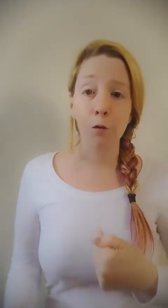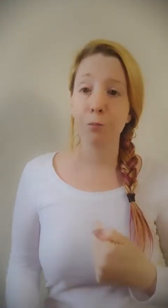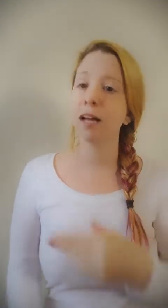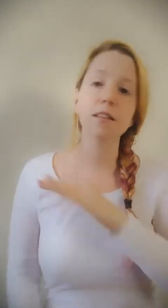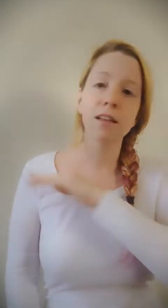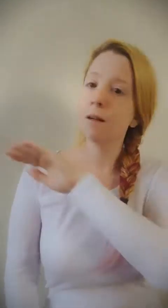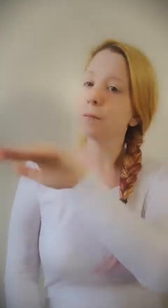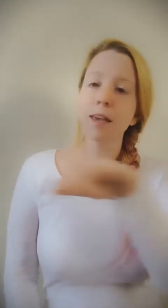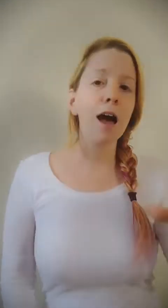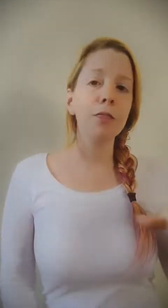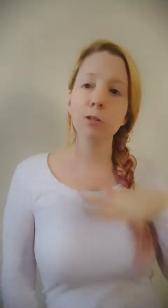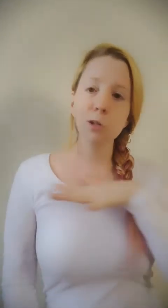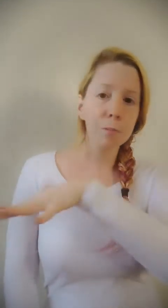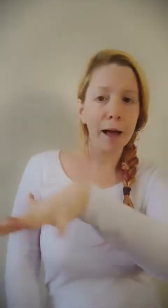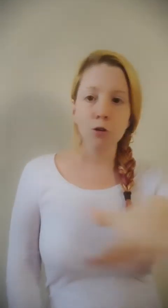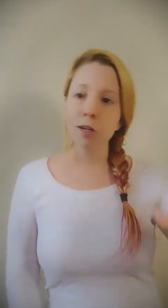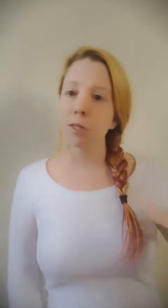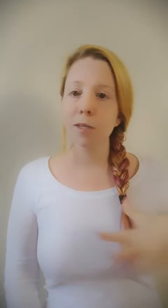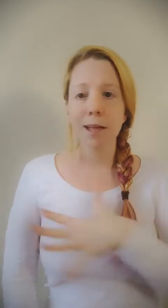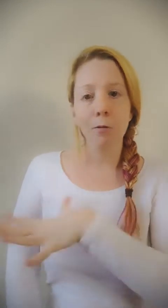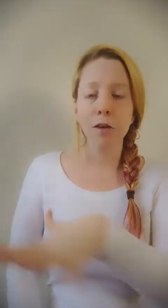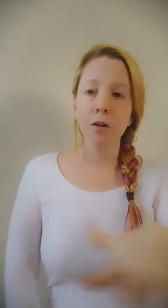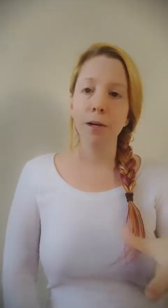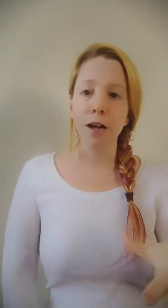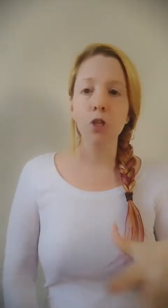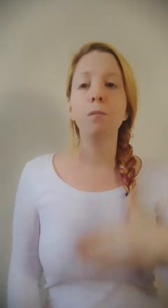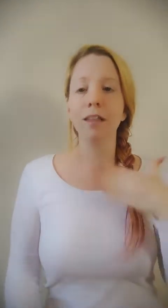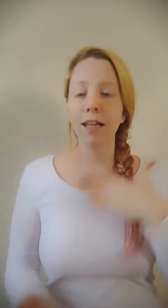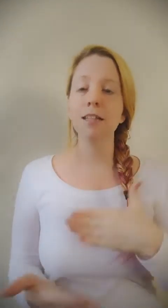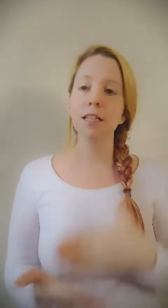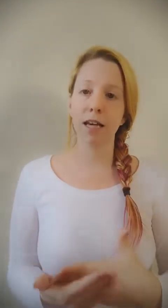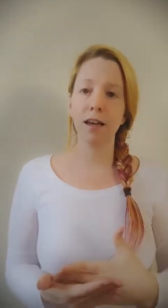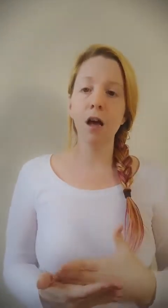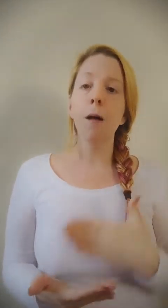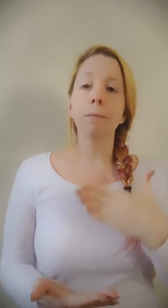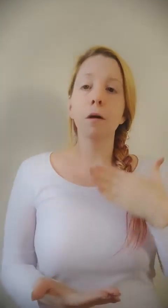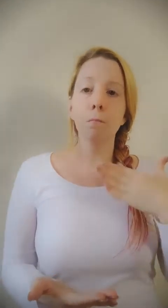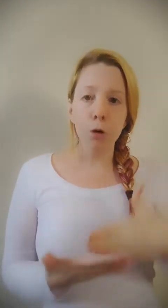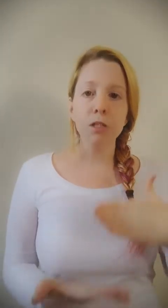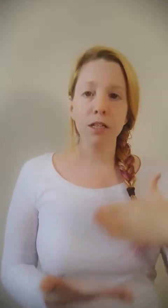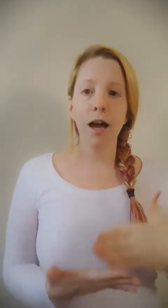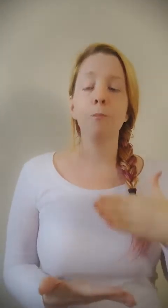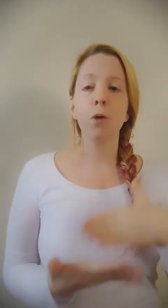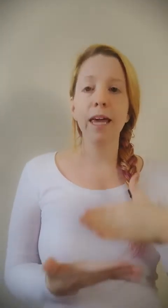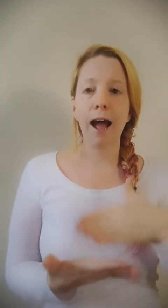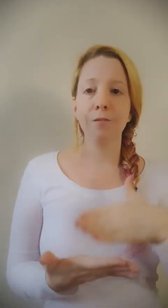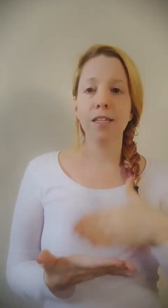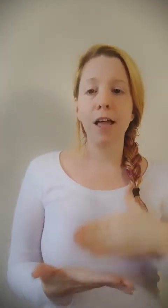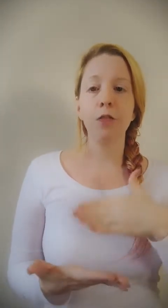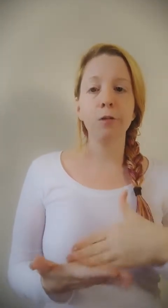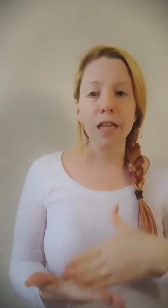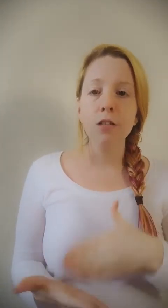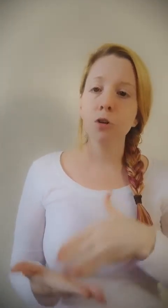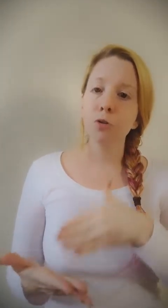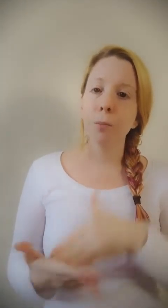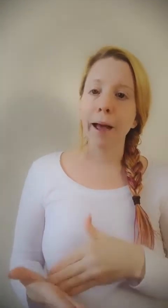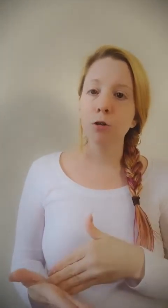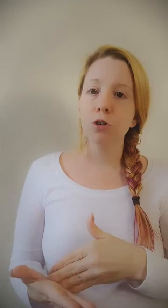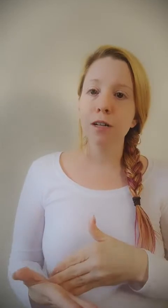because, yeah, there's those boundaries we set with everybody else, but at the end of the day, most of the time, we have to set those internal boundaries